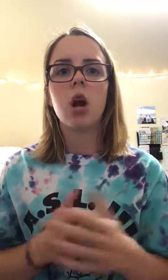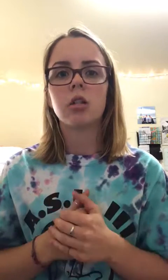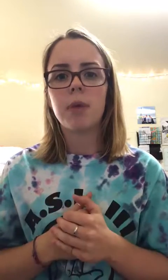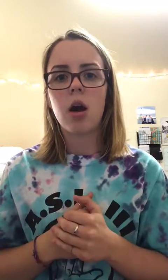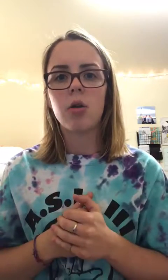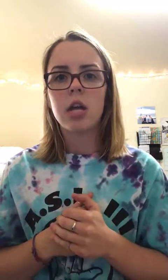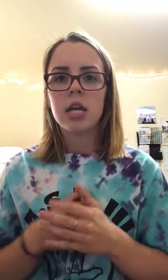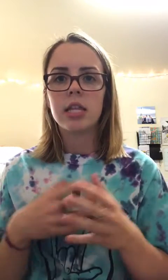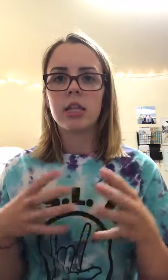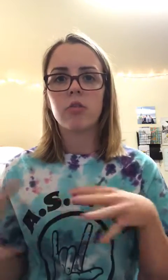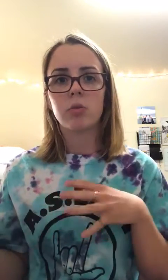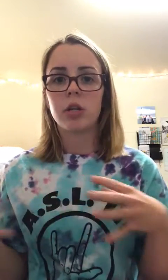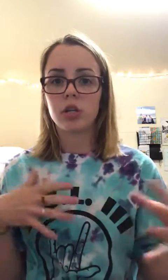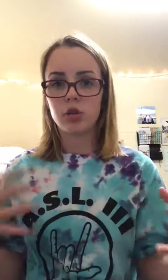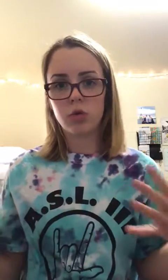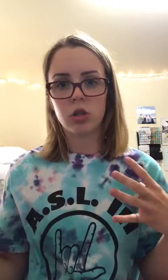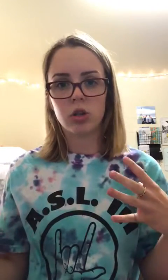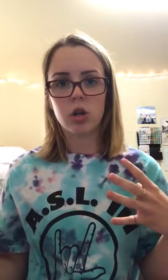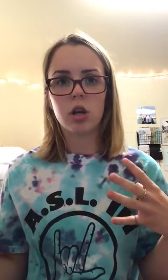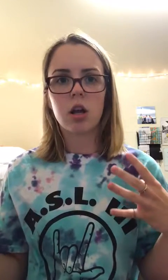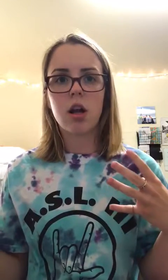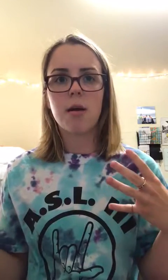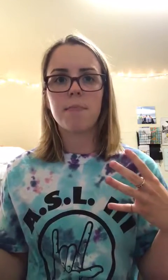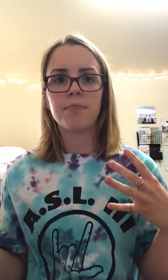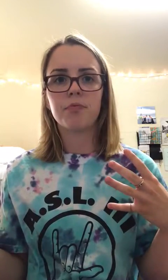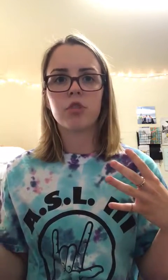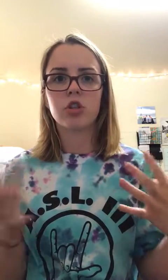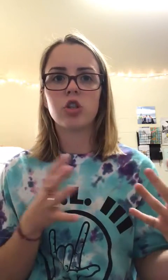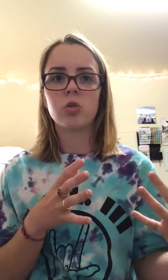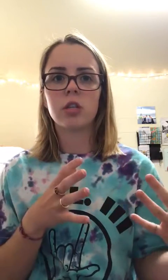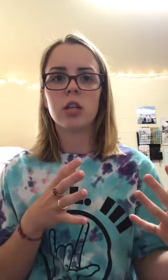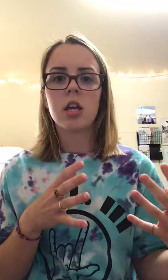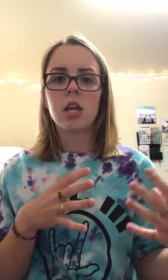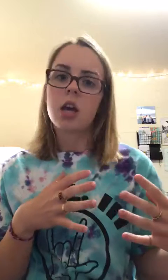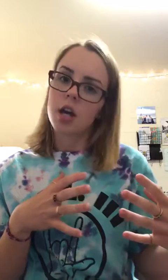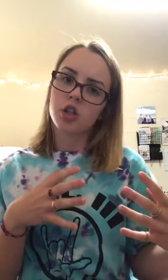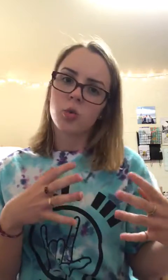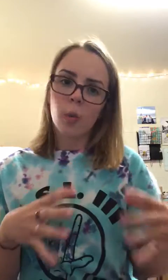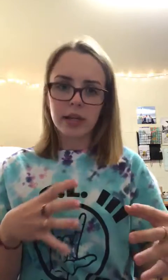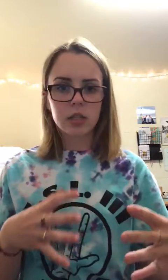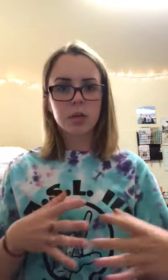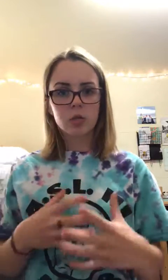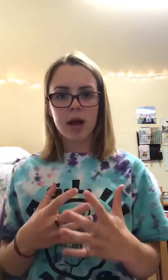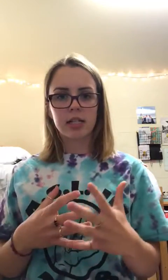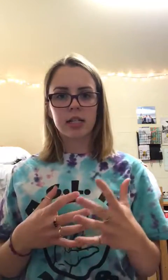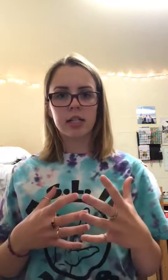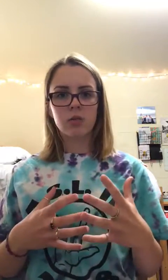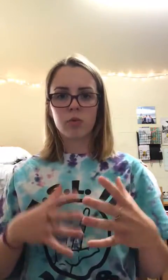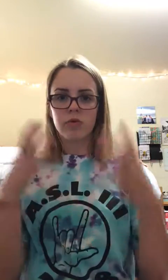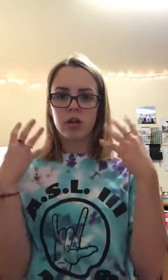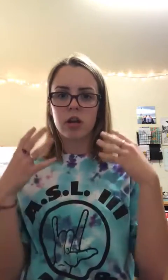talked about the difference between student and learner. For the student, a student waits to be directed. We're very,